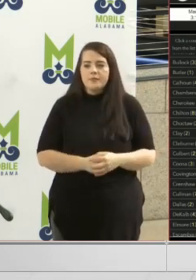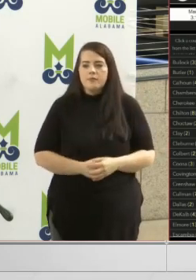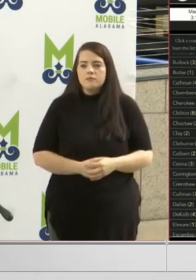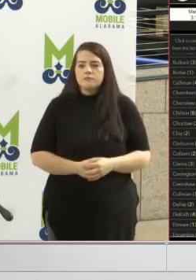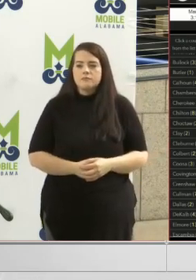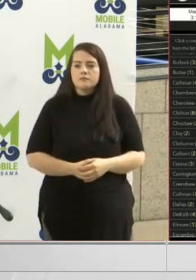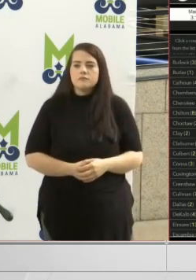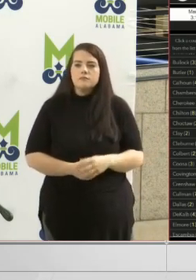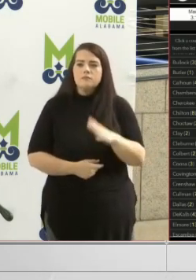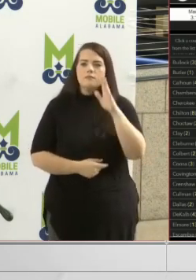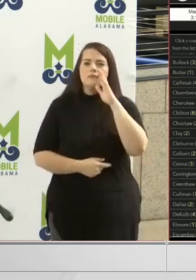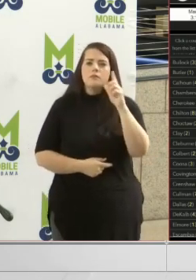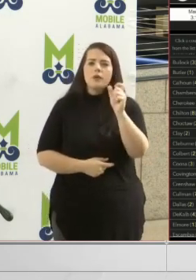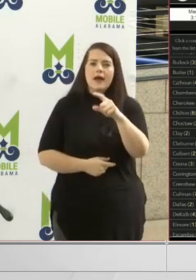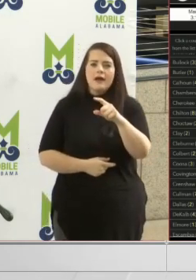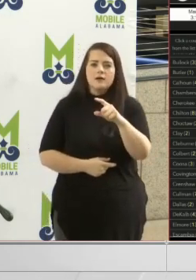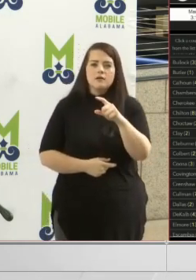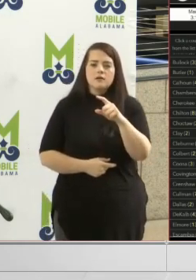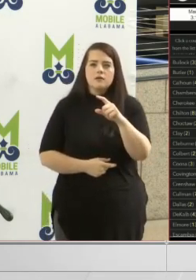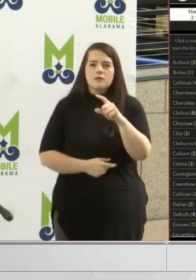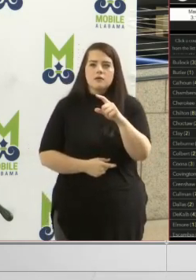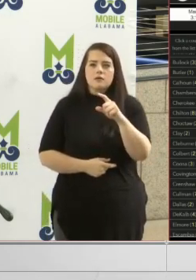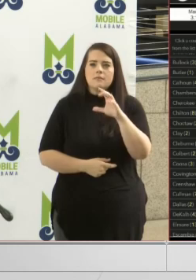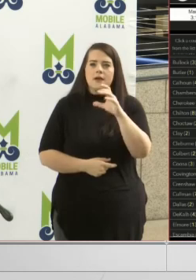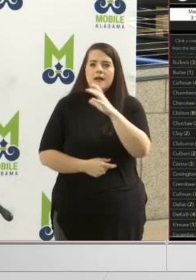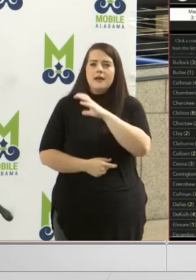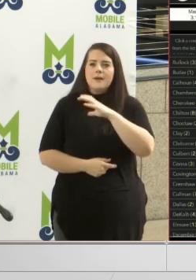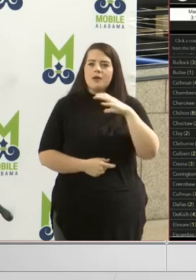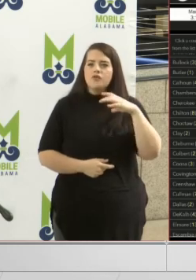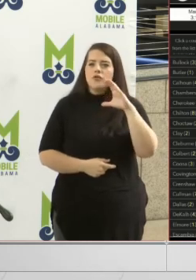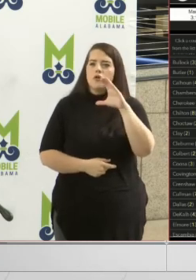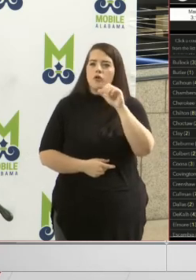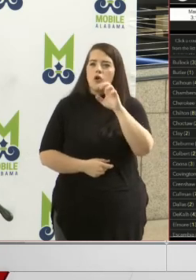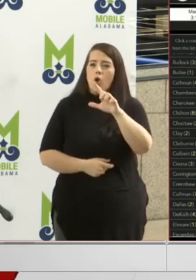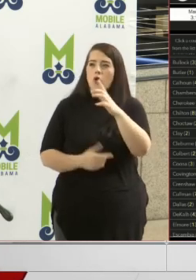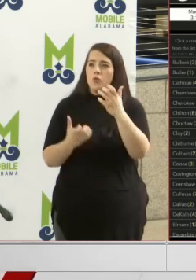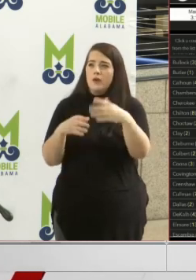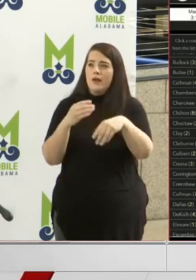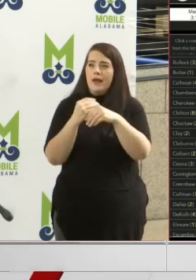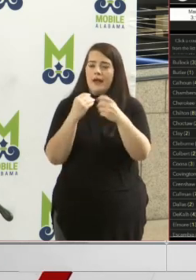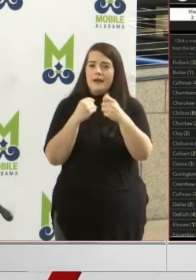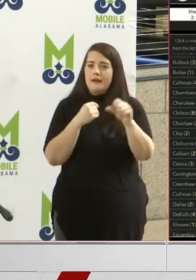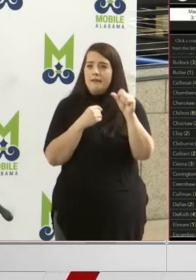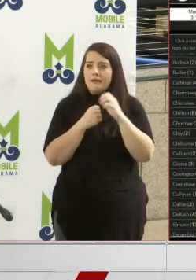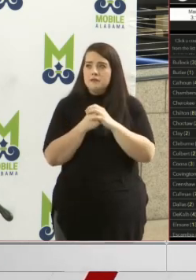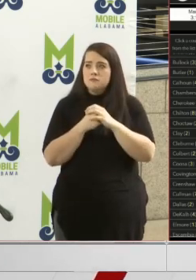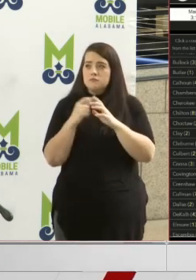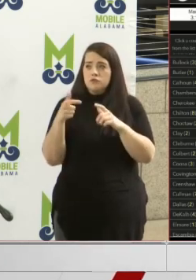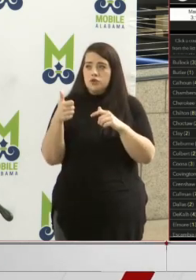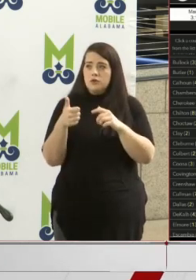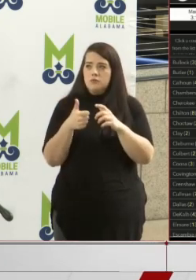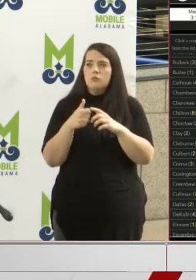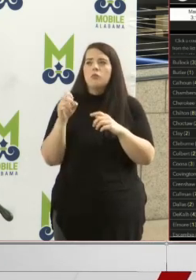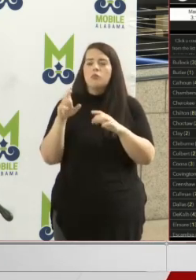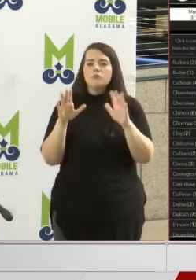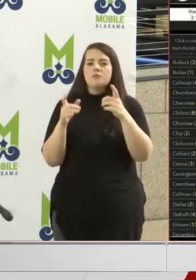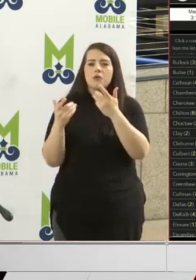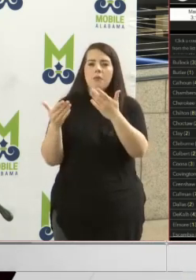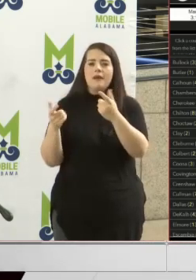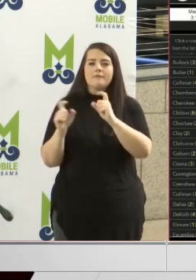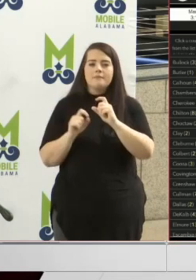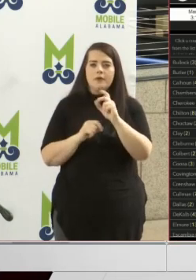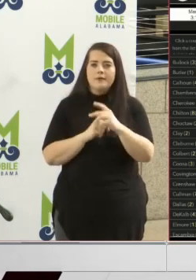I will ask, Commissioner Carl, do you have anything that you'd like to add? You good? You good? Thank you. Yep.